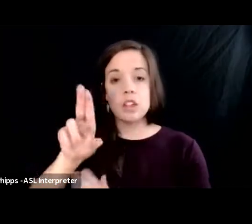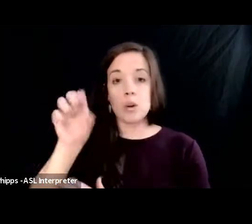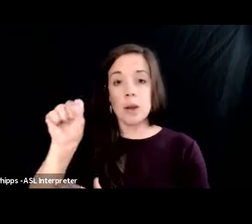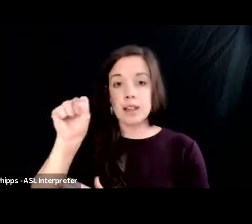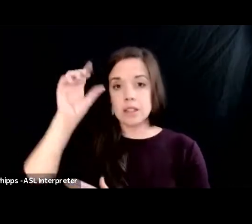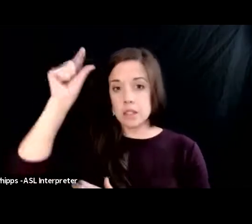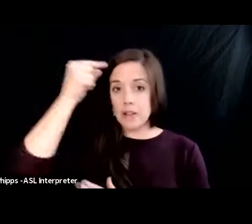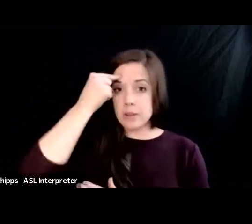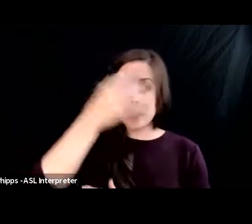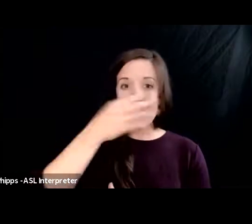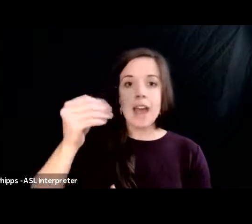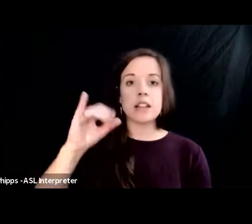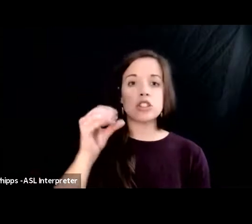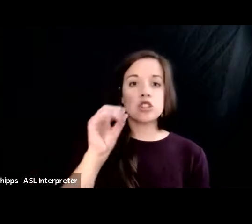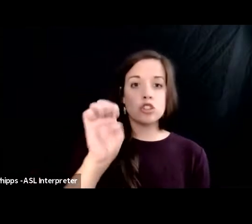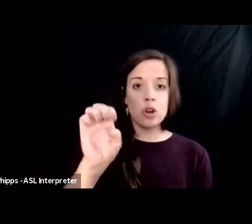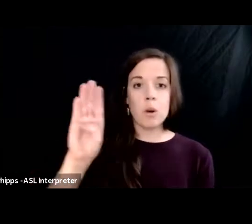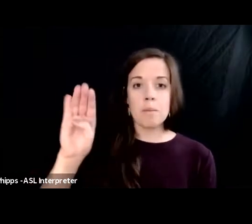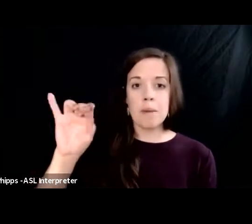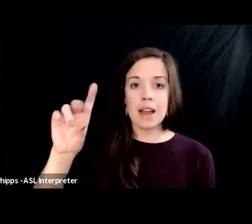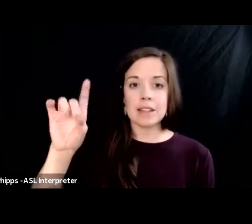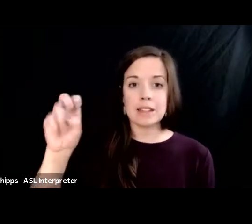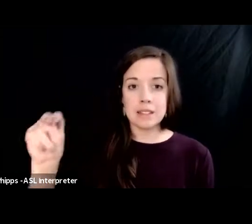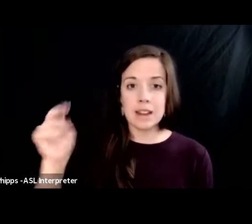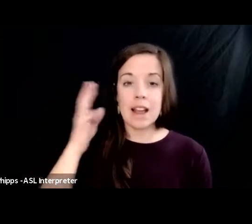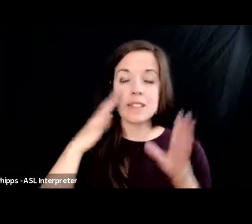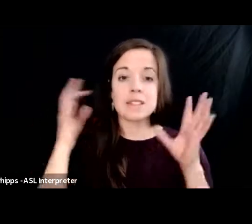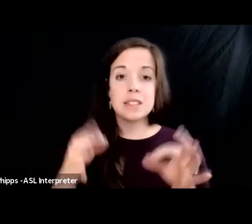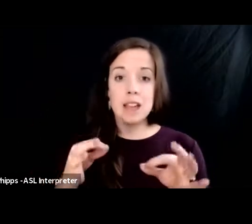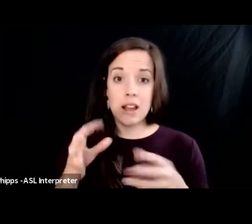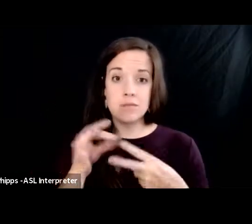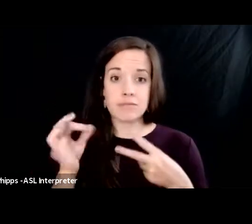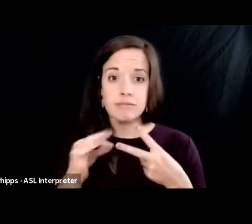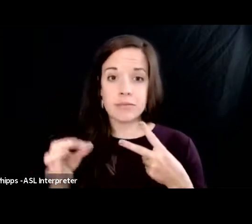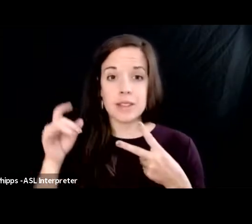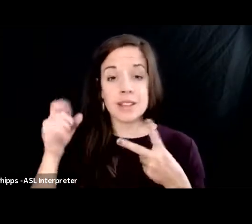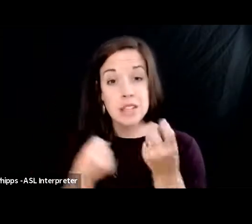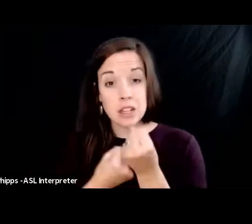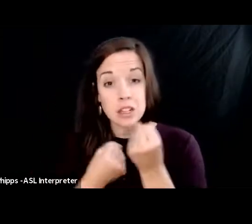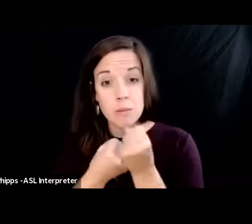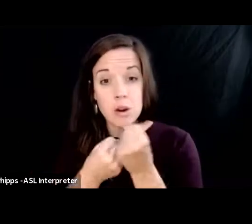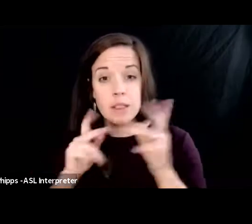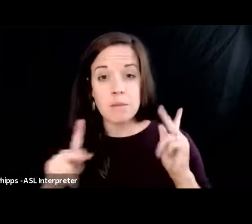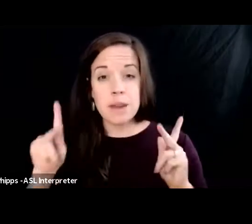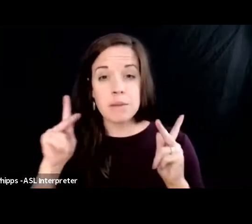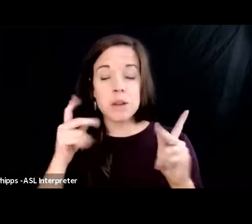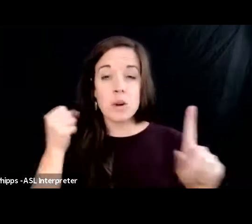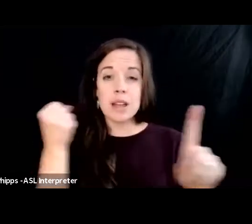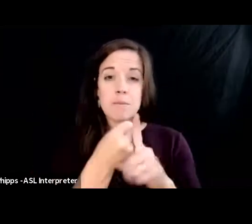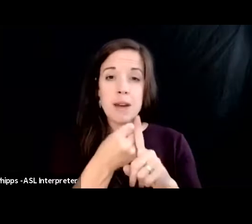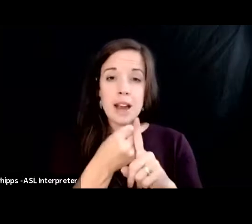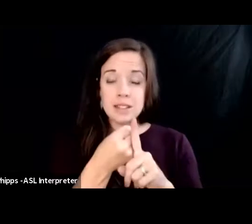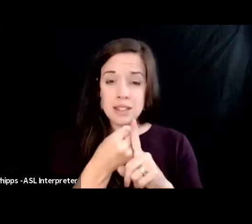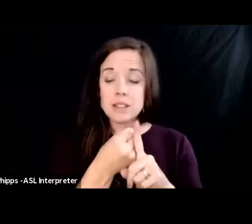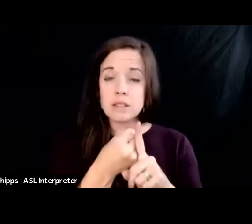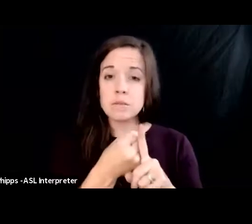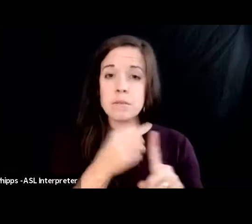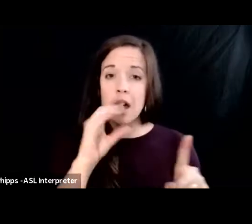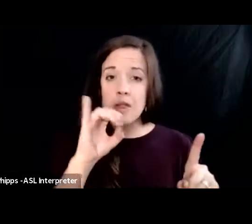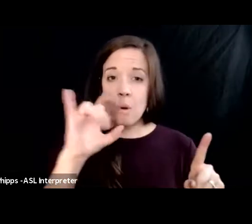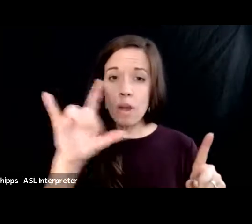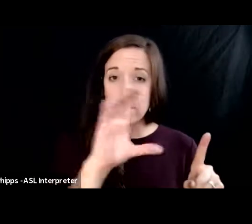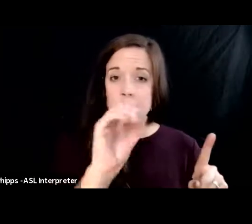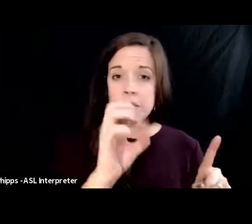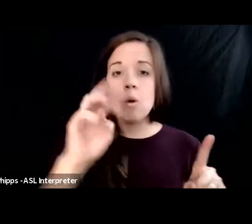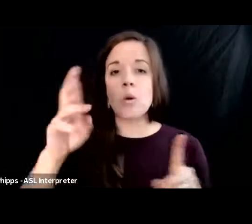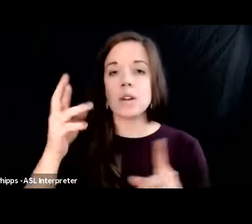joe biden has a choice to make is he going to support the people who are affected by the industry or is he going to defend the